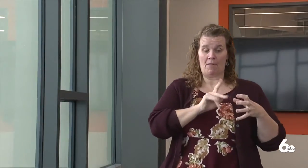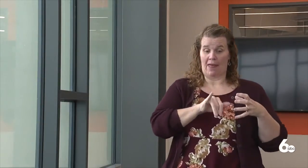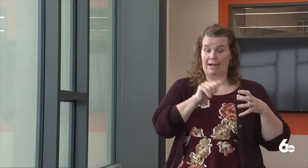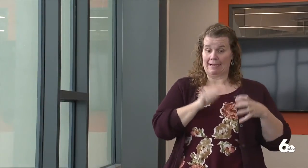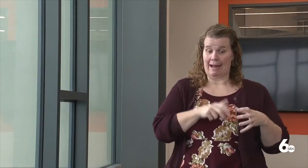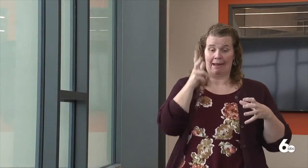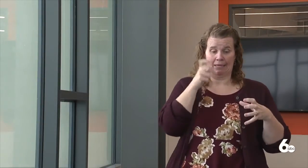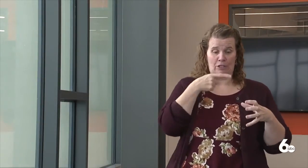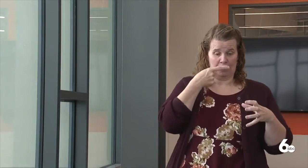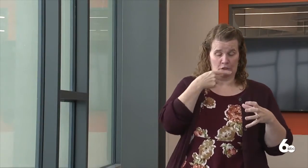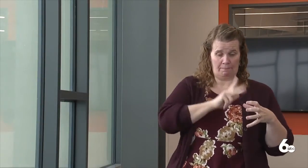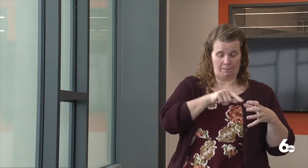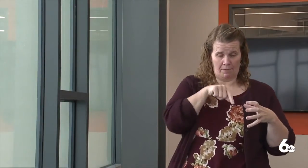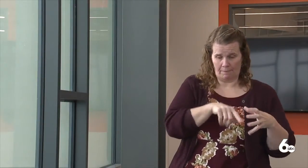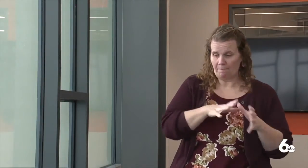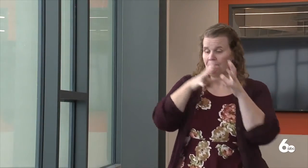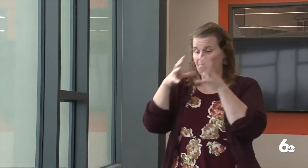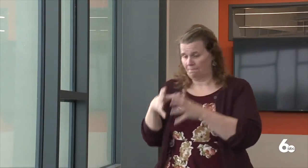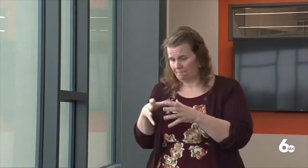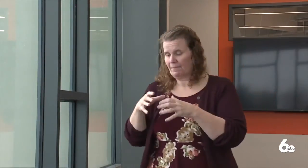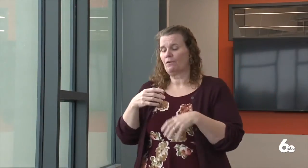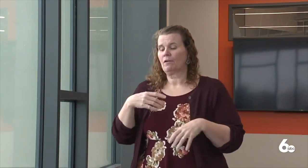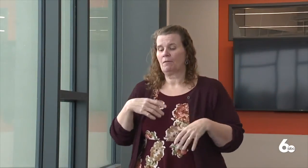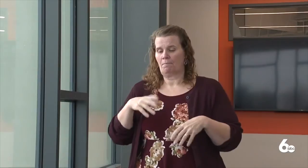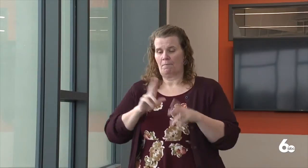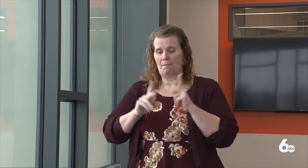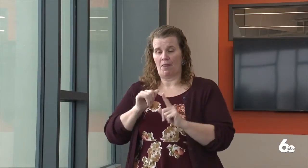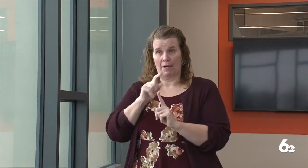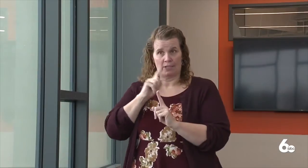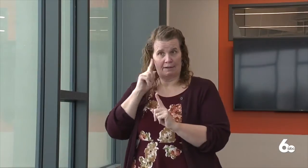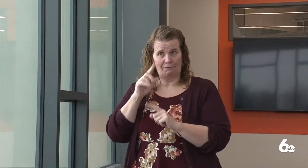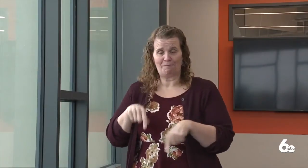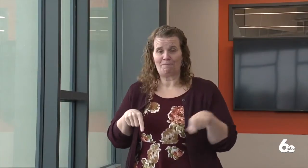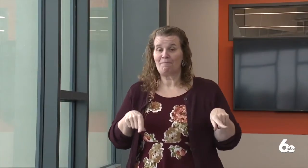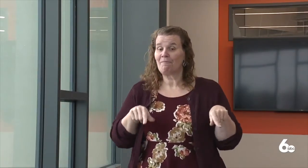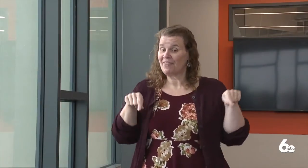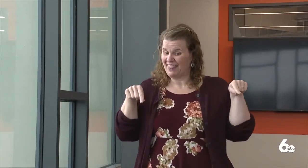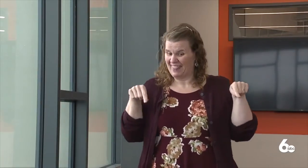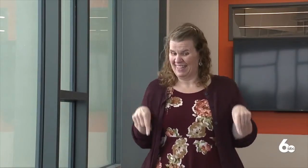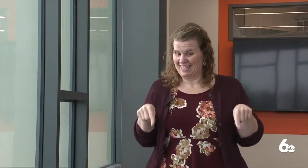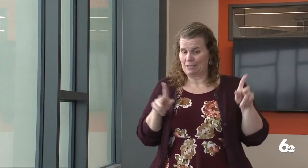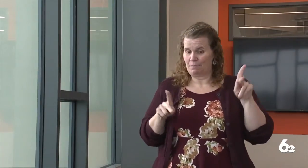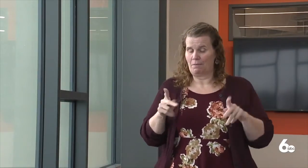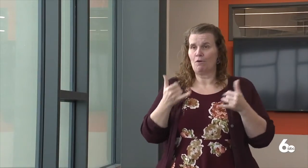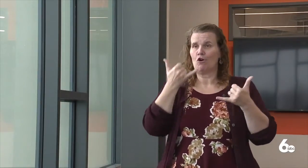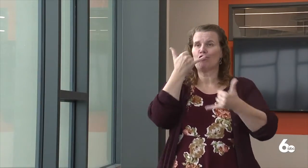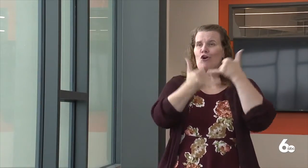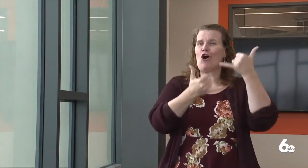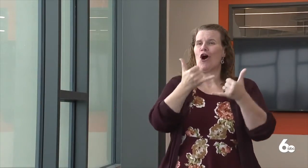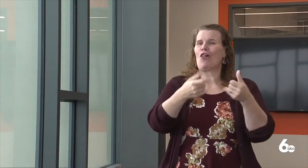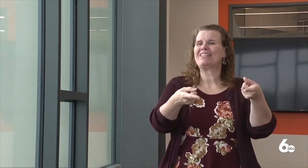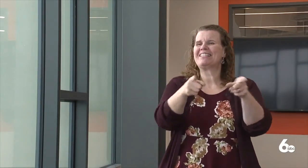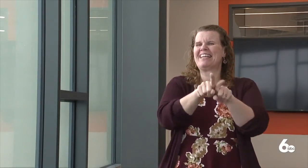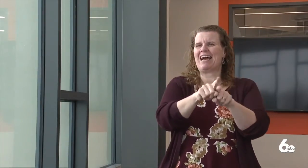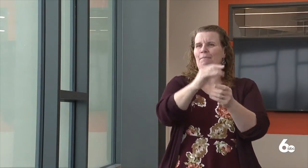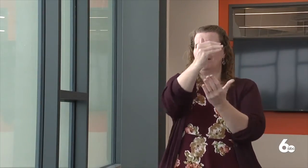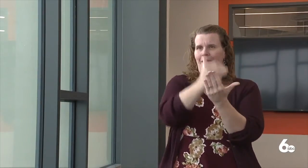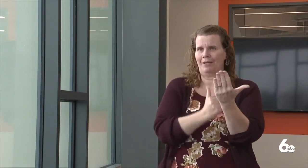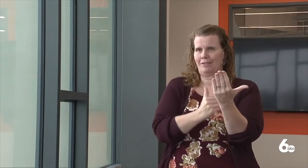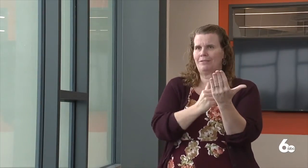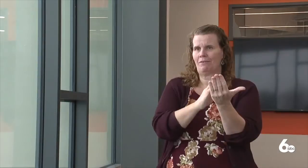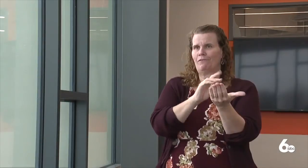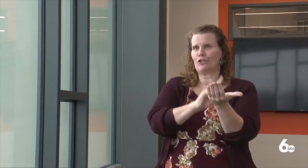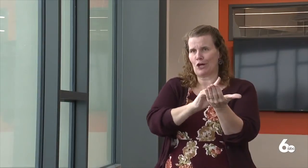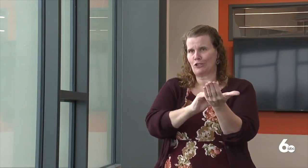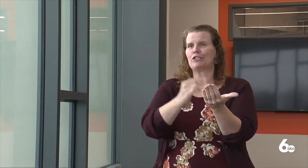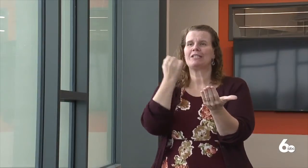group of patients, simulated patients who could hear, and a group of simulated patients who are deaf, and we had them call the same list of doctors and